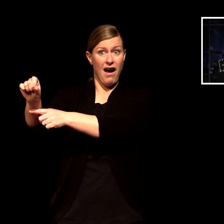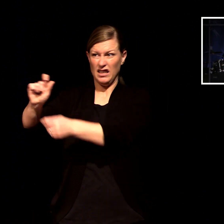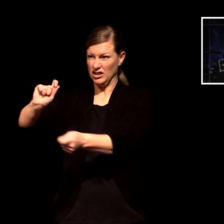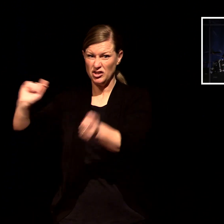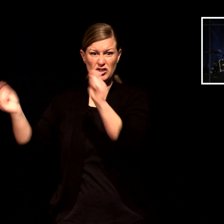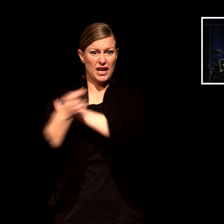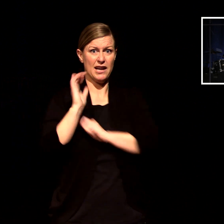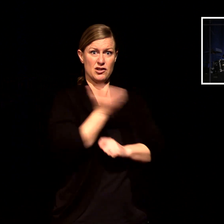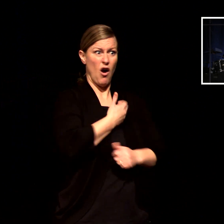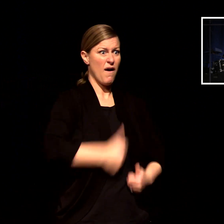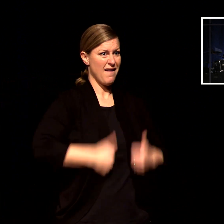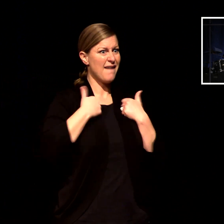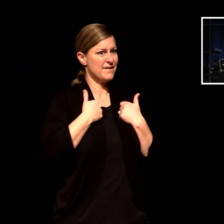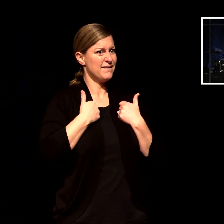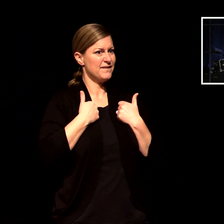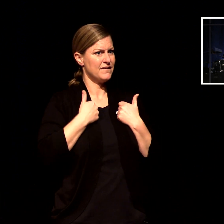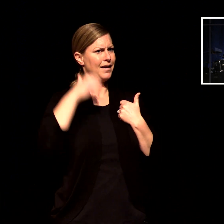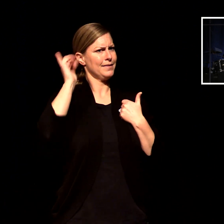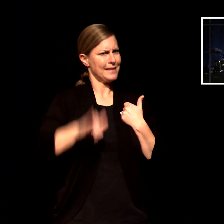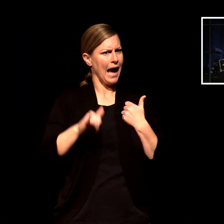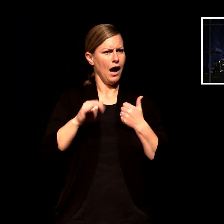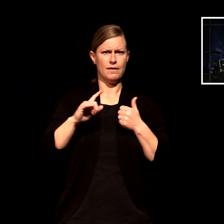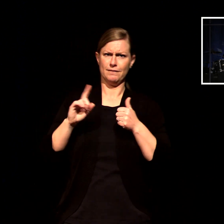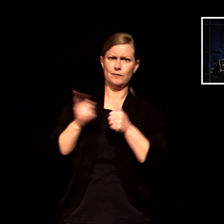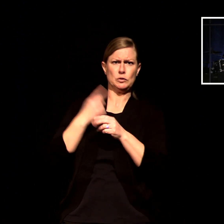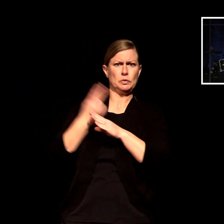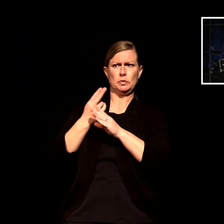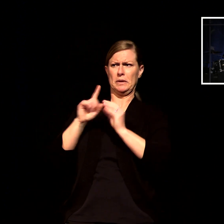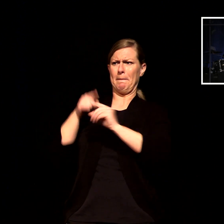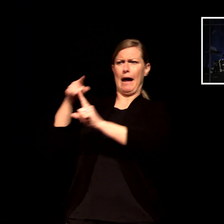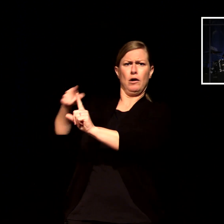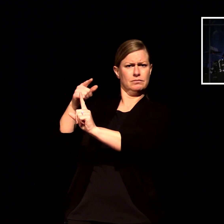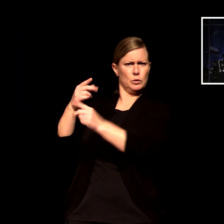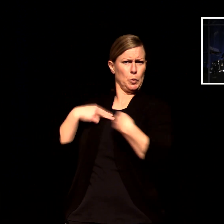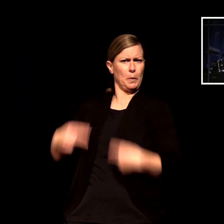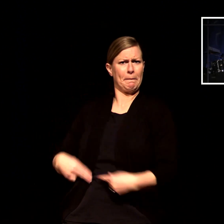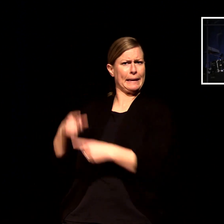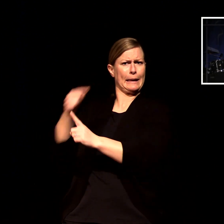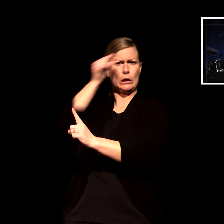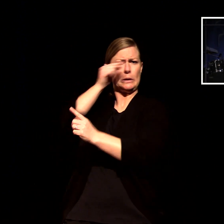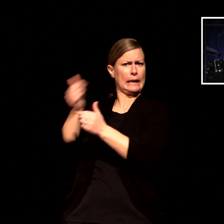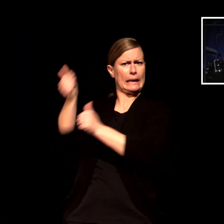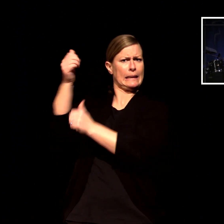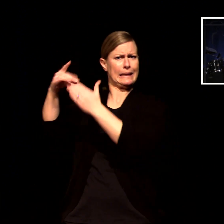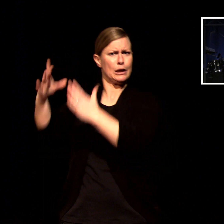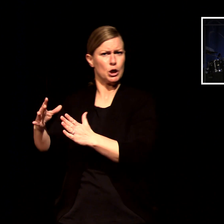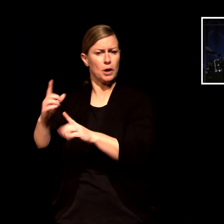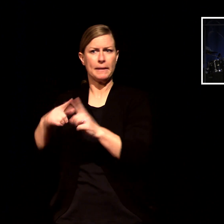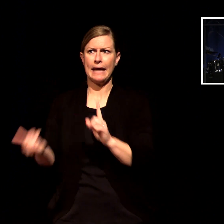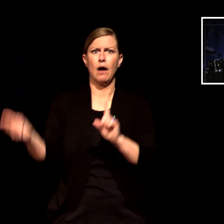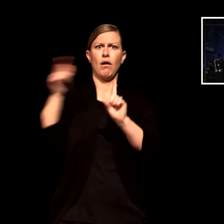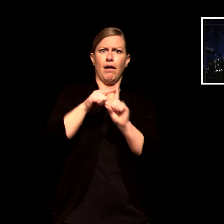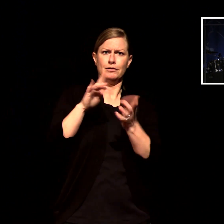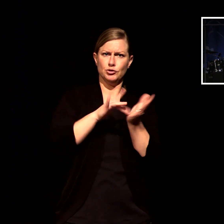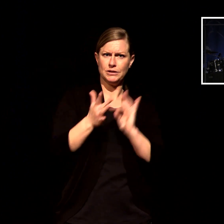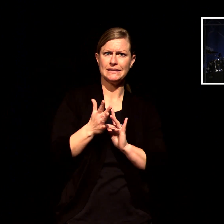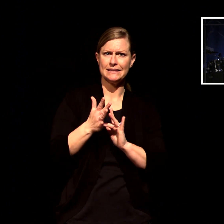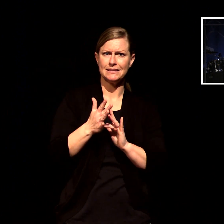isn't just advice the gospel isn't a set of rules the gospel is based in an actual event an